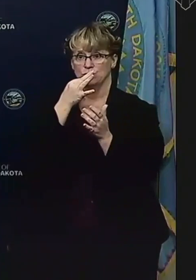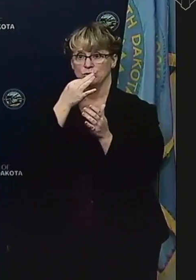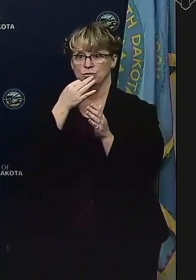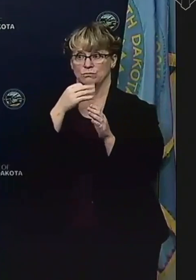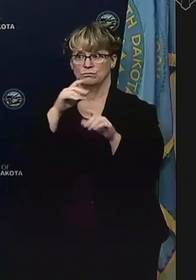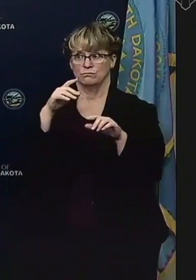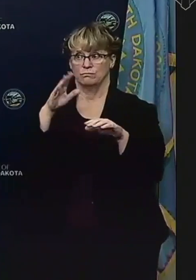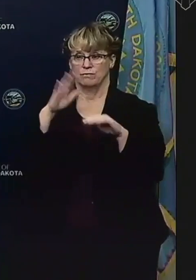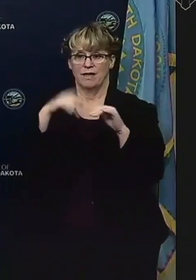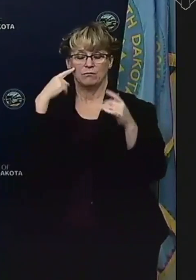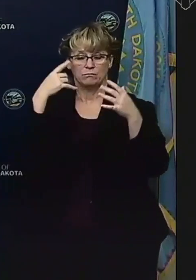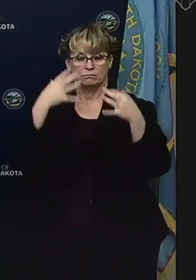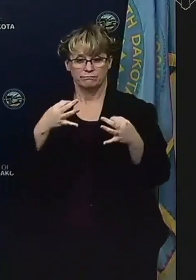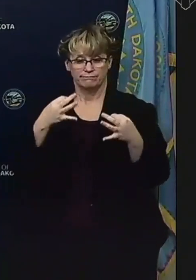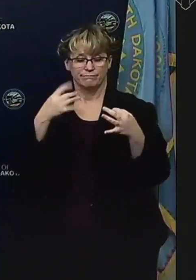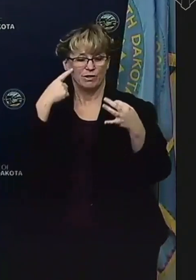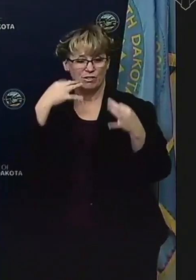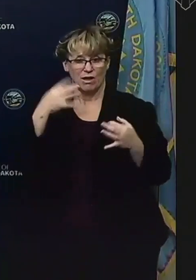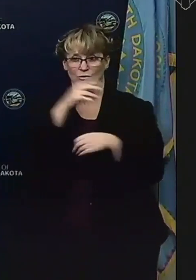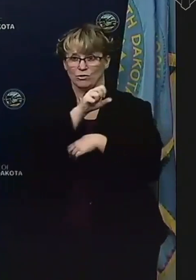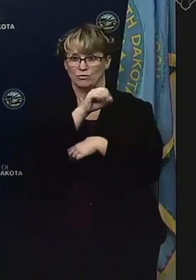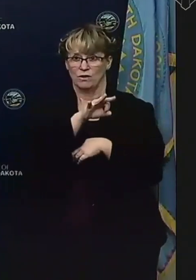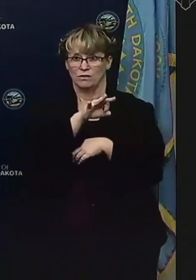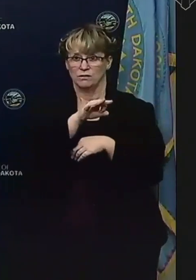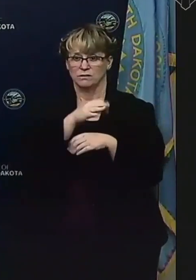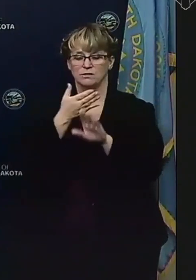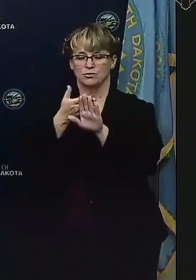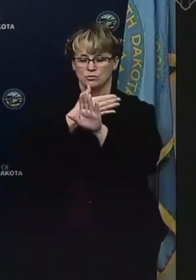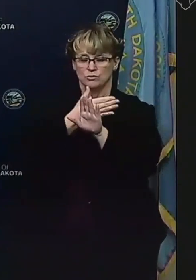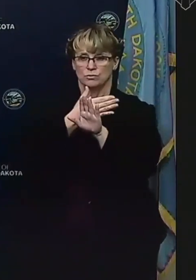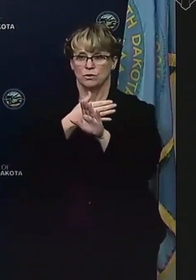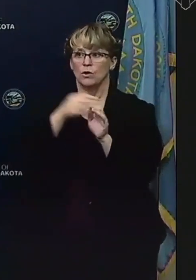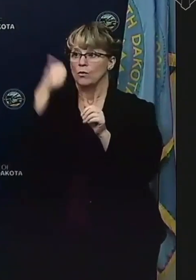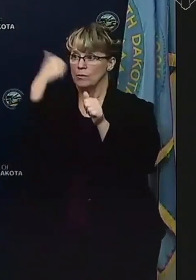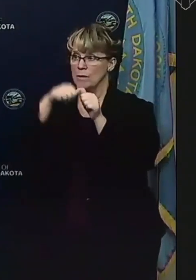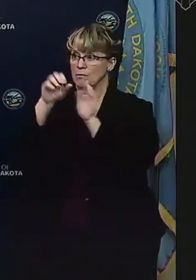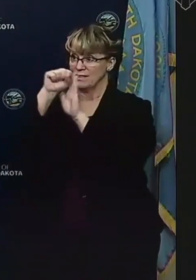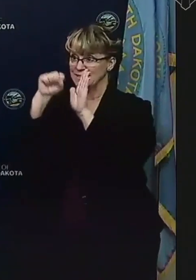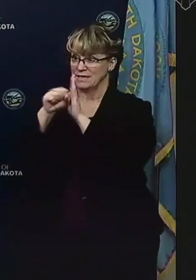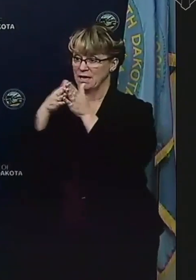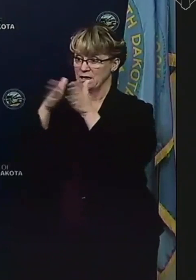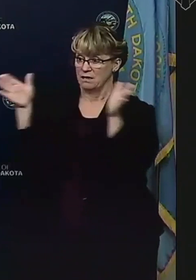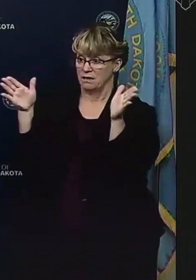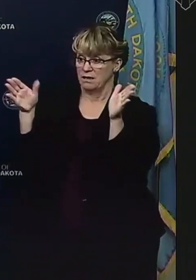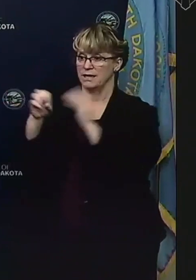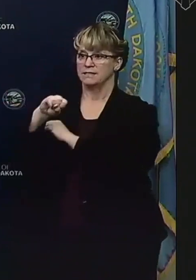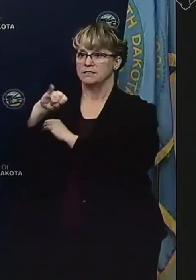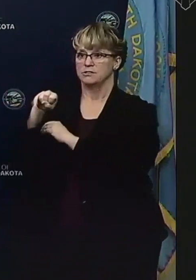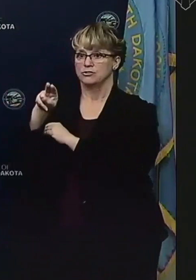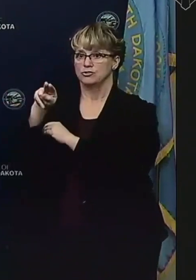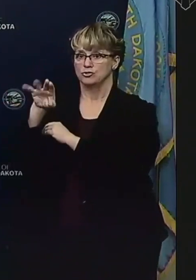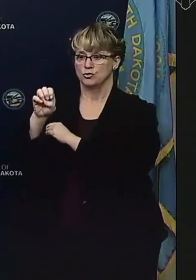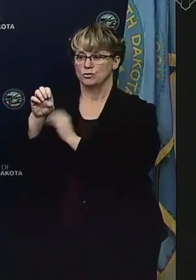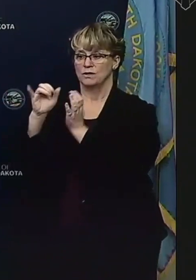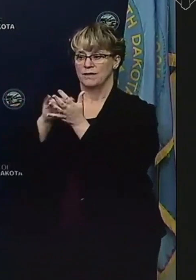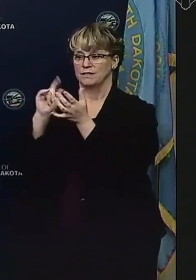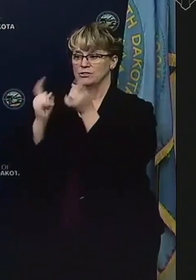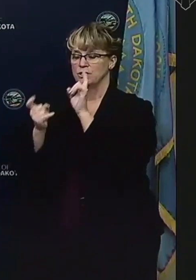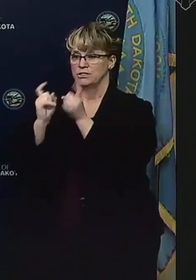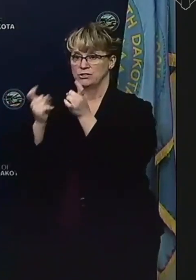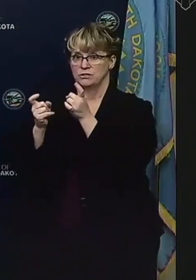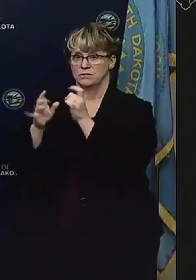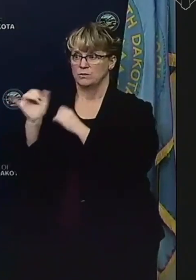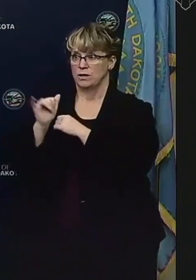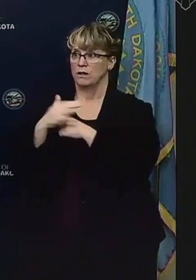we had predicted for the Sioux Falls area. Again, we remember that the state would peak in mid-June. That date is changing as